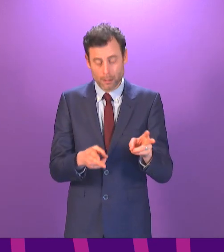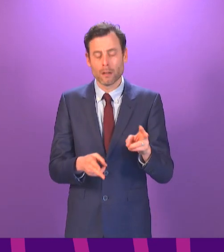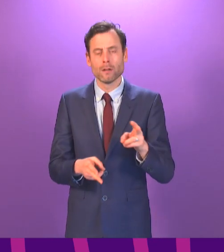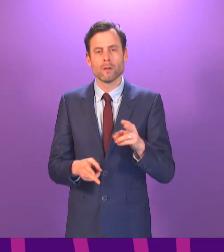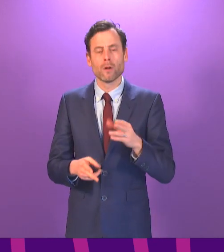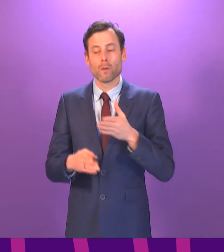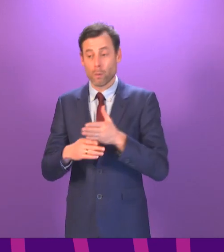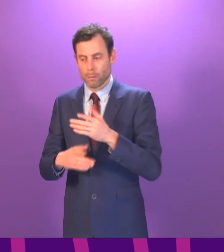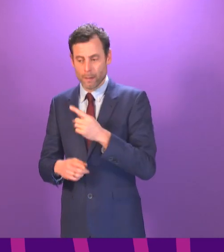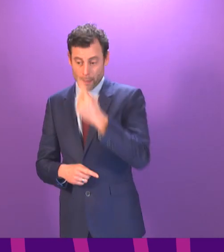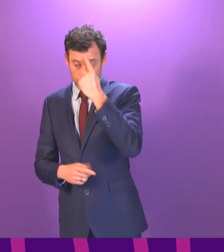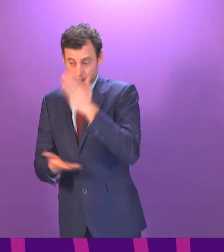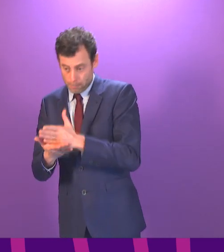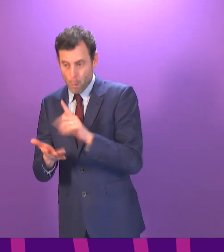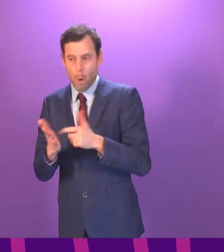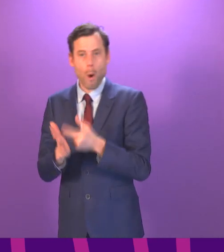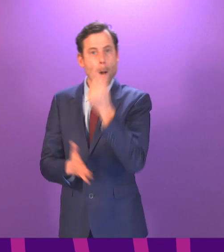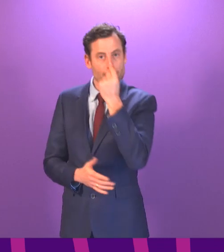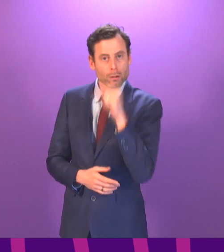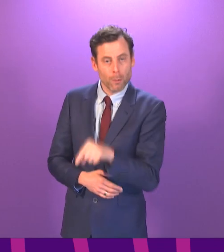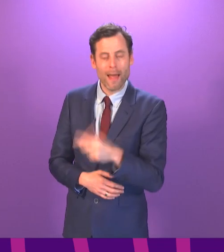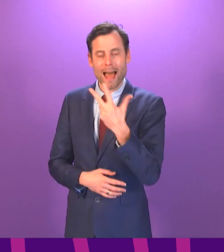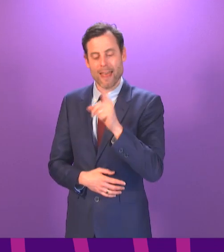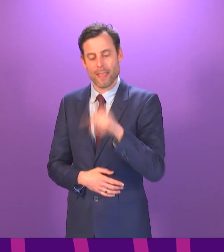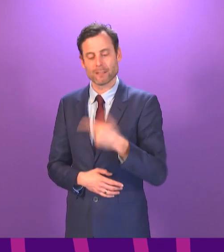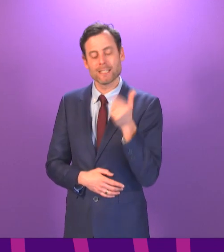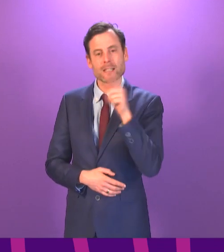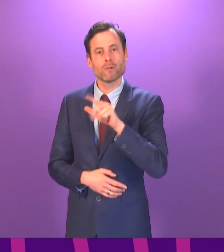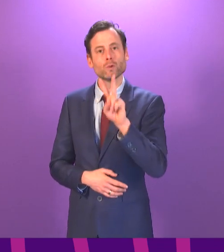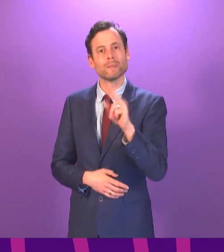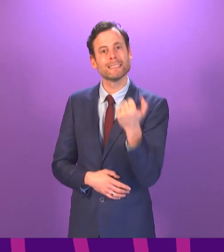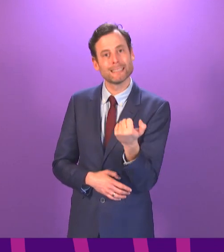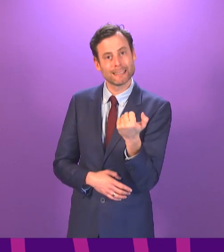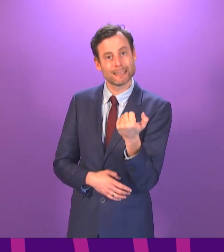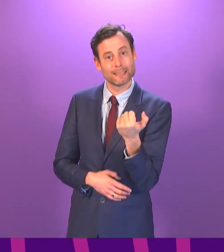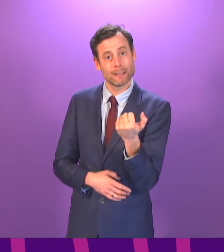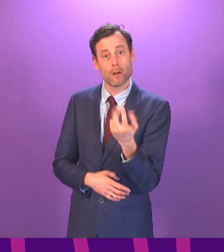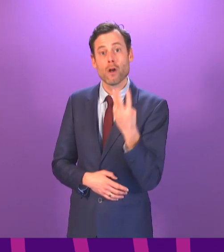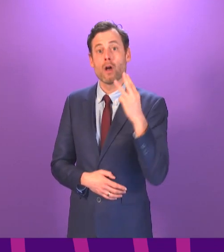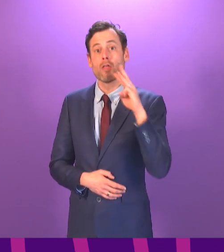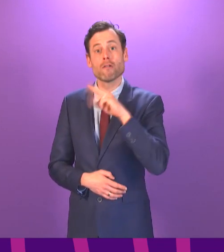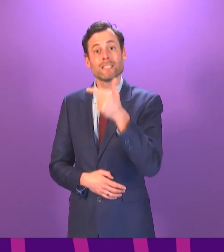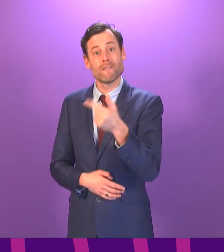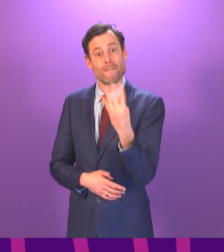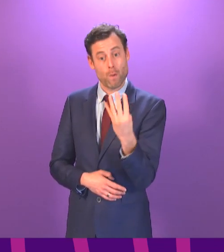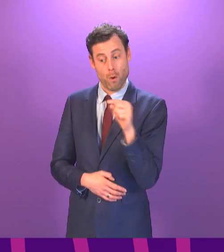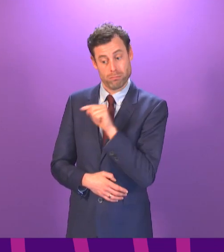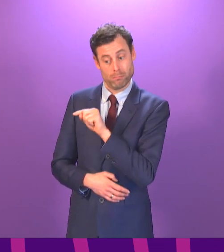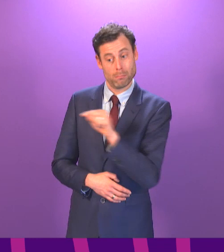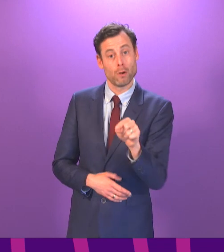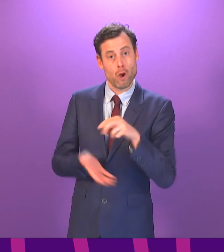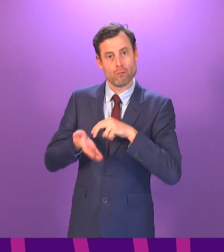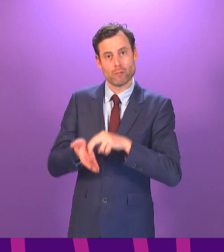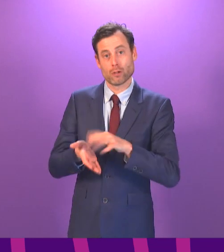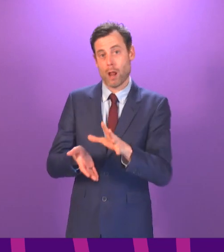wider definition was 8,726. 374 of those deaths were registered last week, that